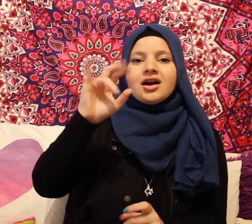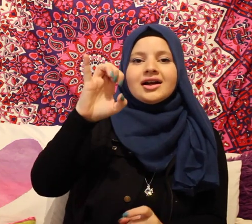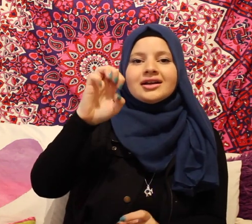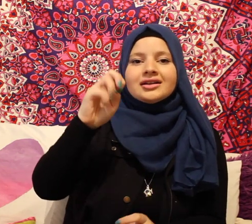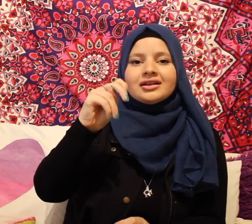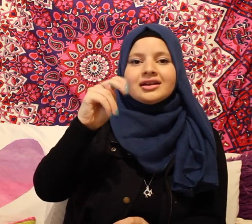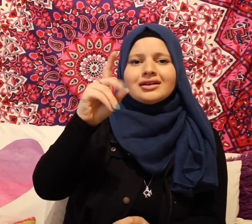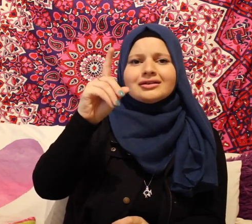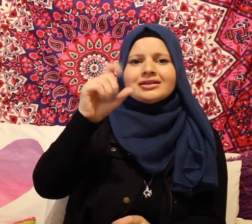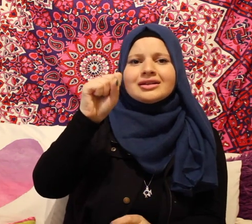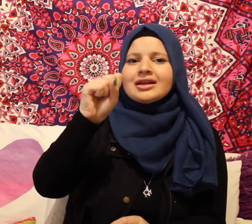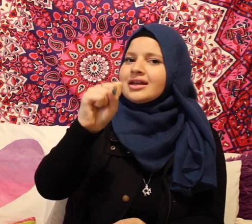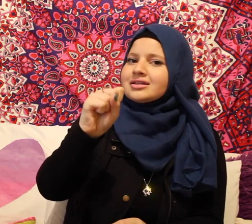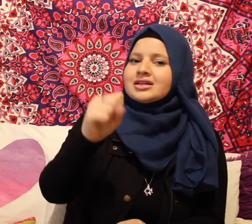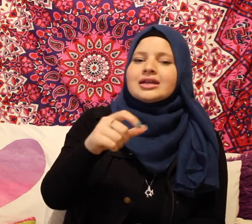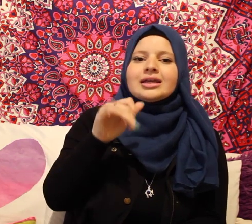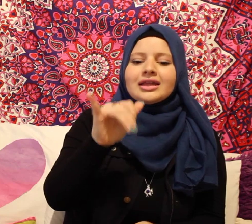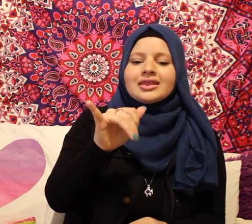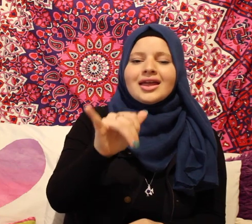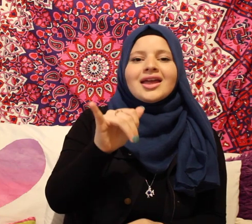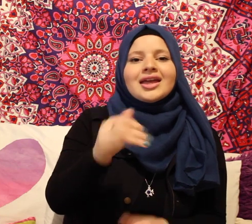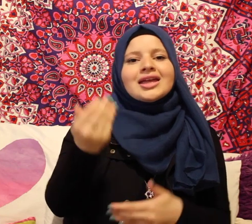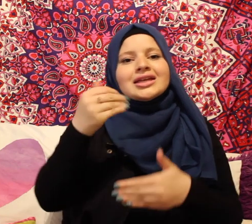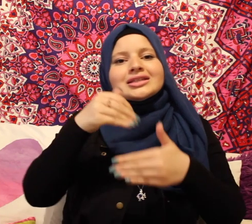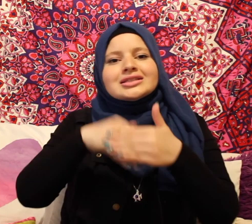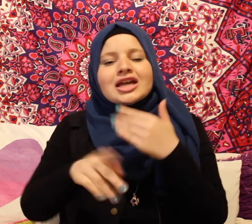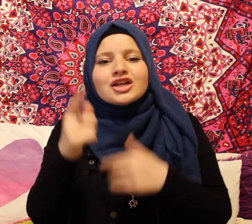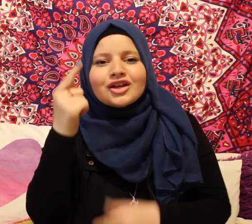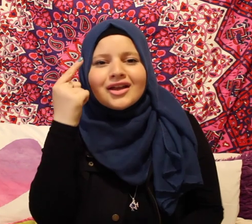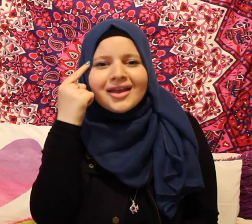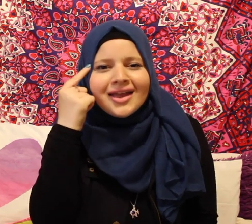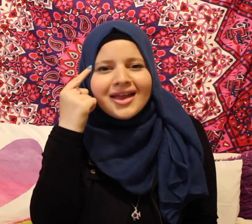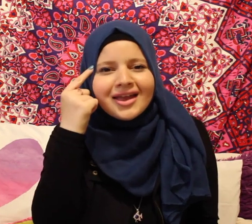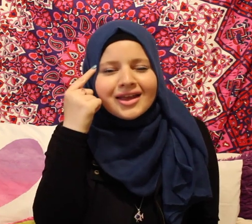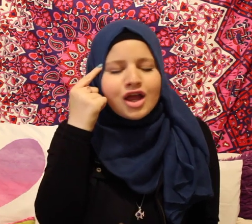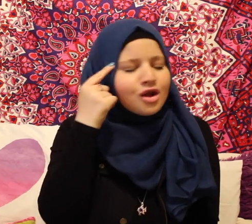F-R-I-N-D-S Get that inside your head